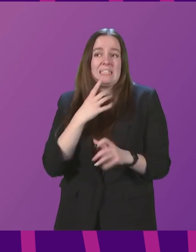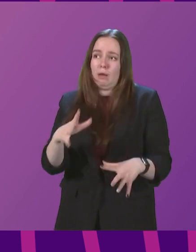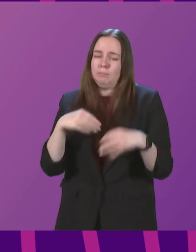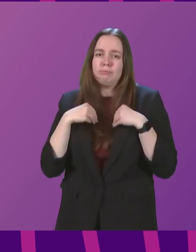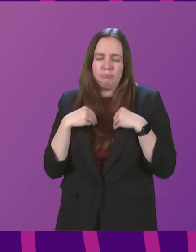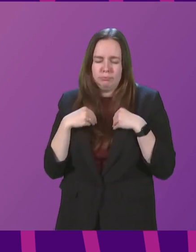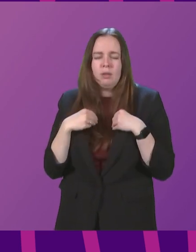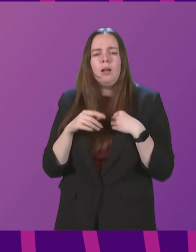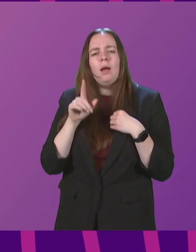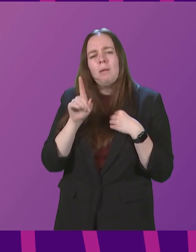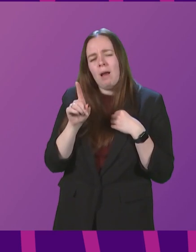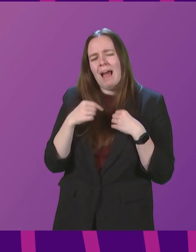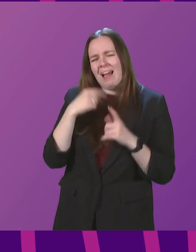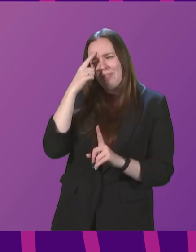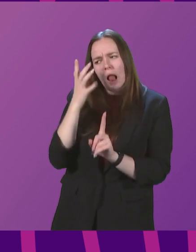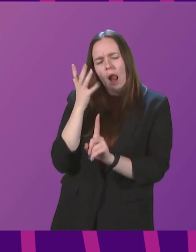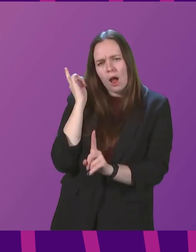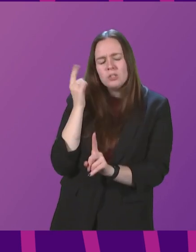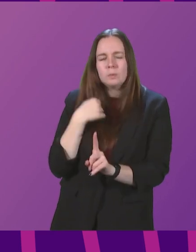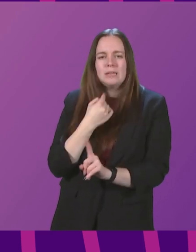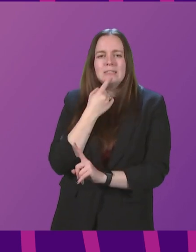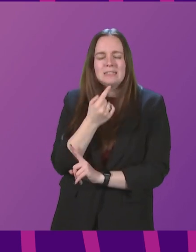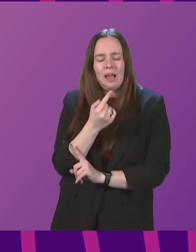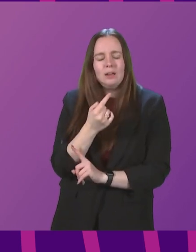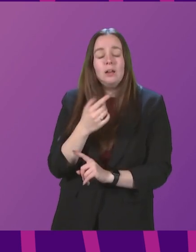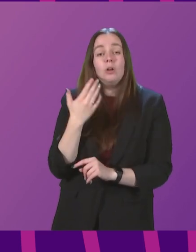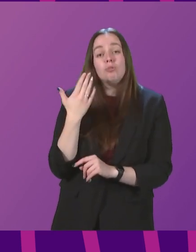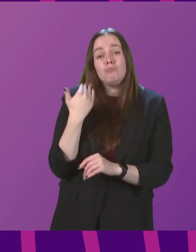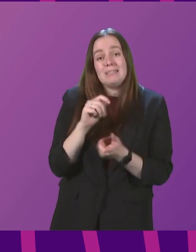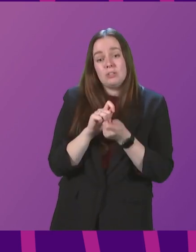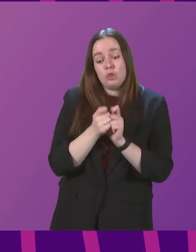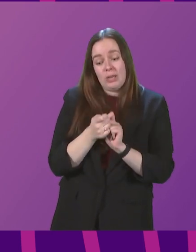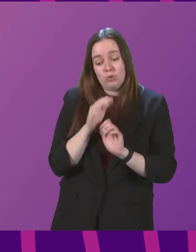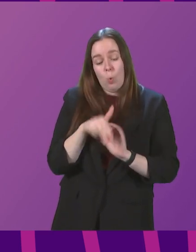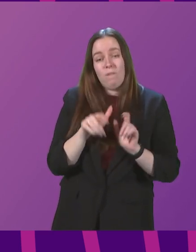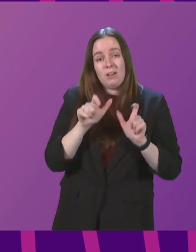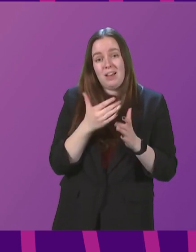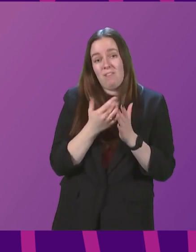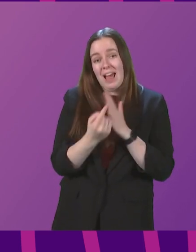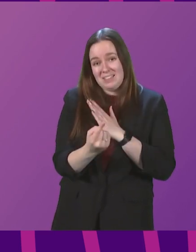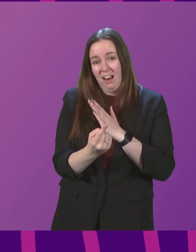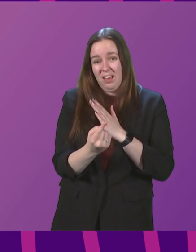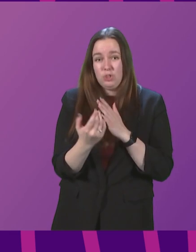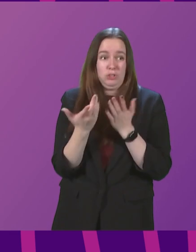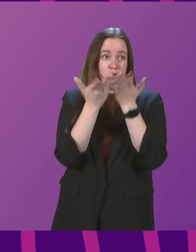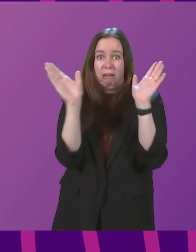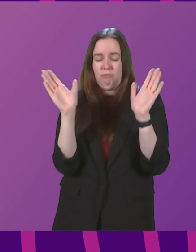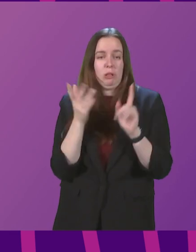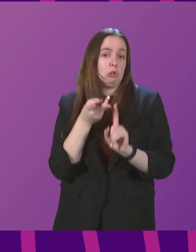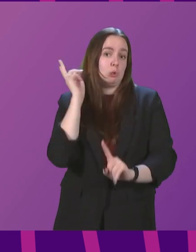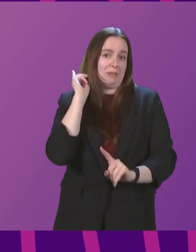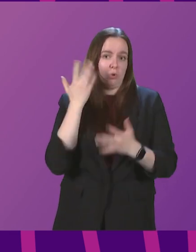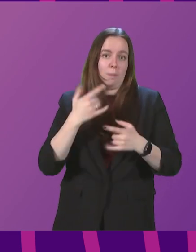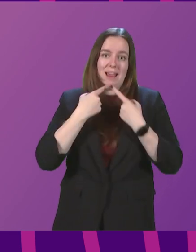as I think I said in the Chamber last week, given the recent changes to isolation more generally that we announced two weeks ago,